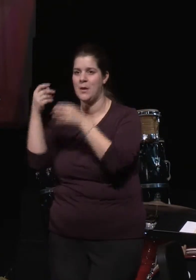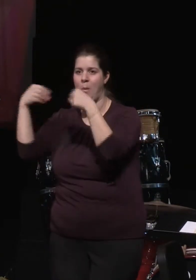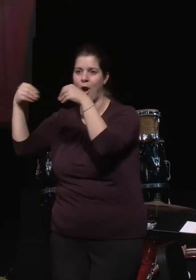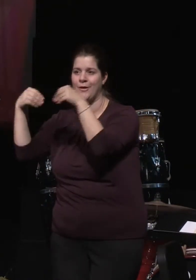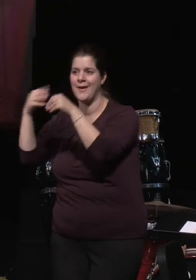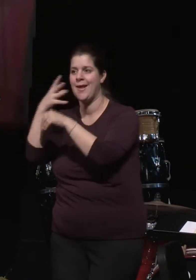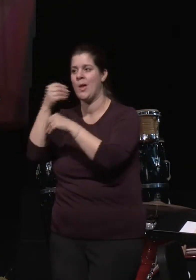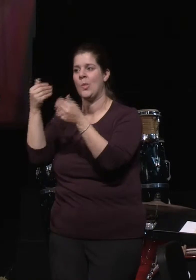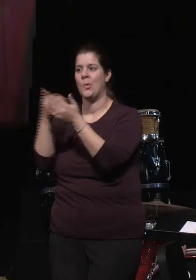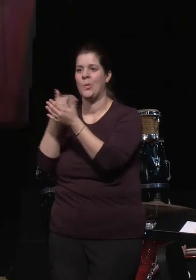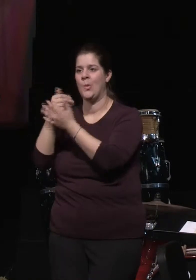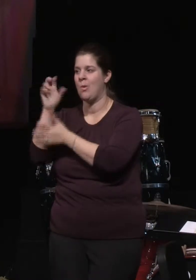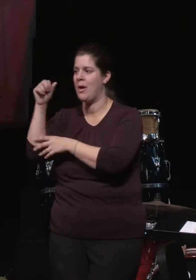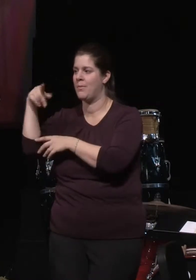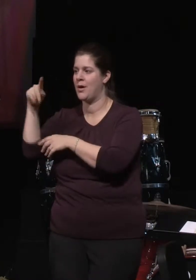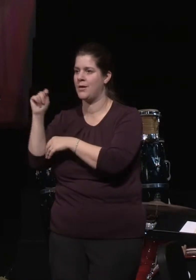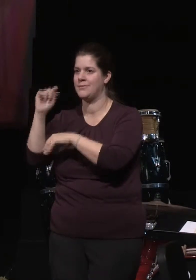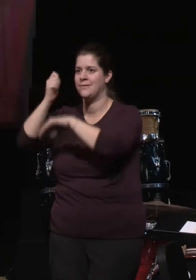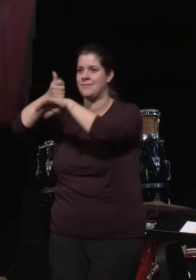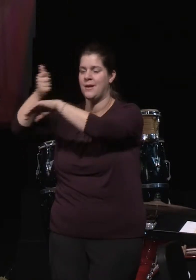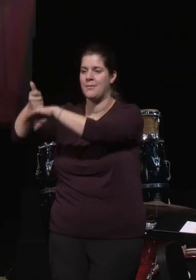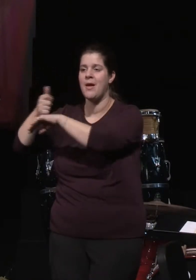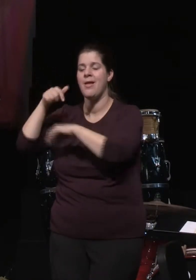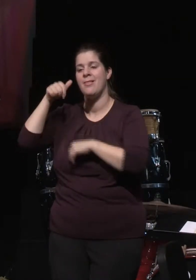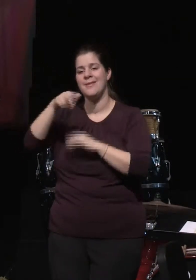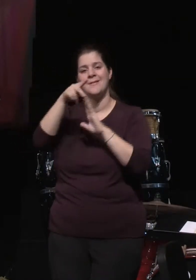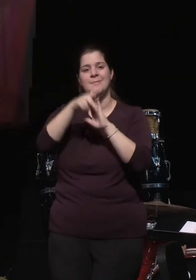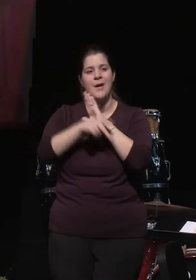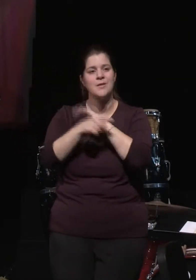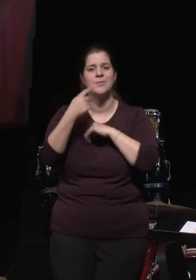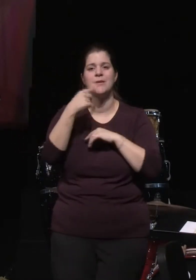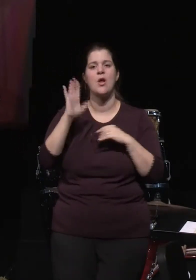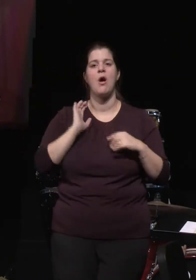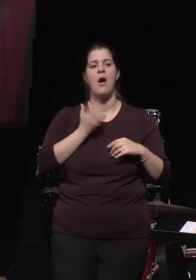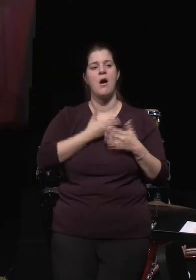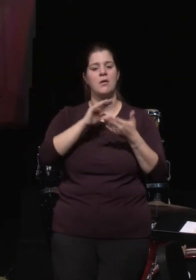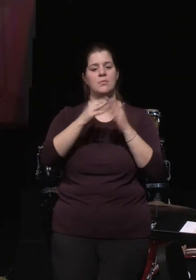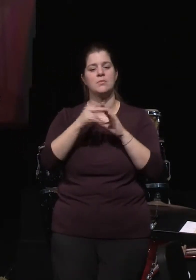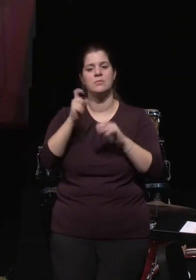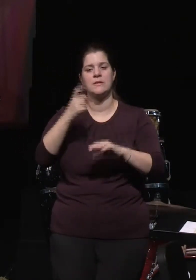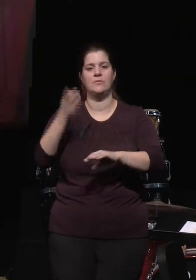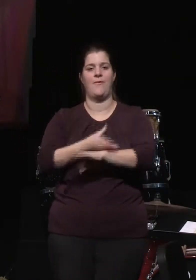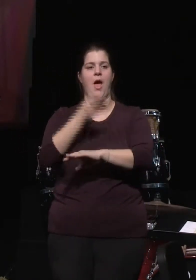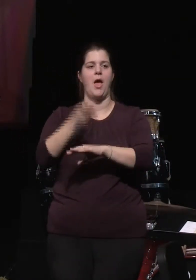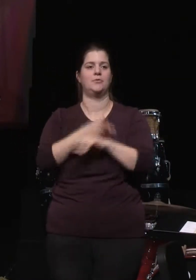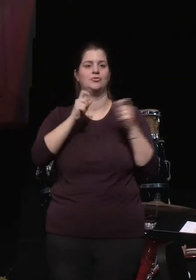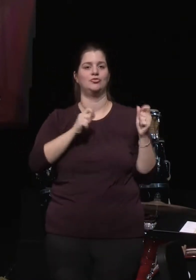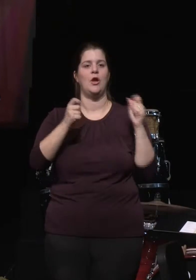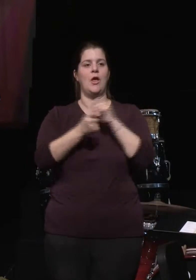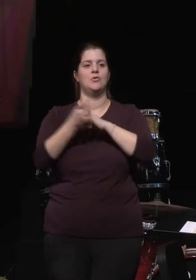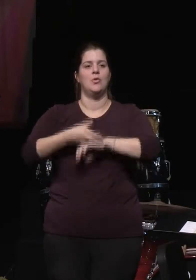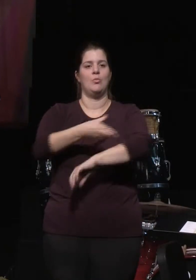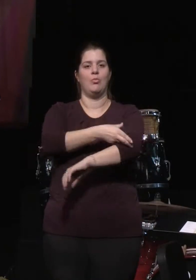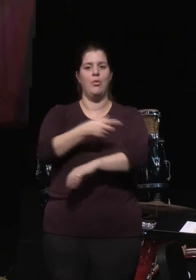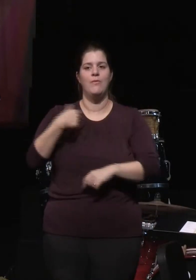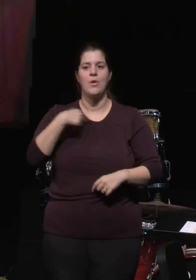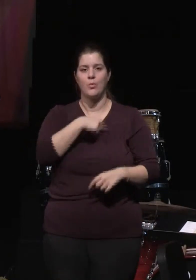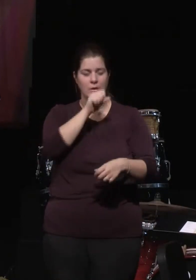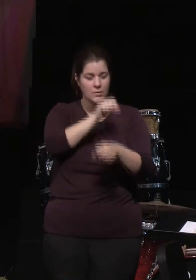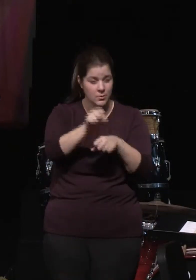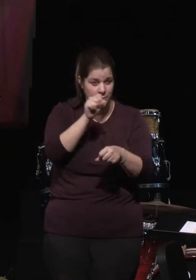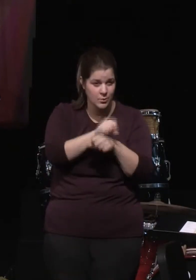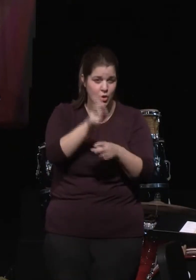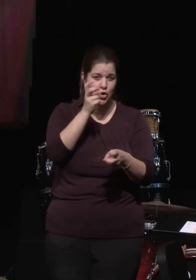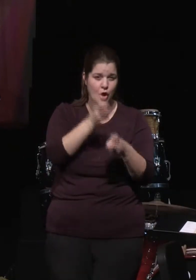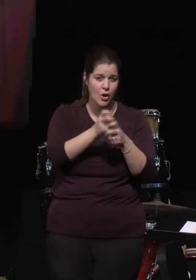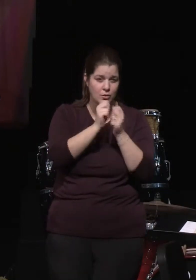are policies that we said our community needs to be revitalized and we all work together on it. And for those who are in the audience